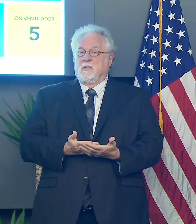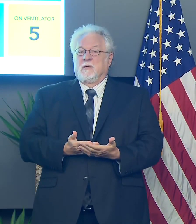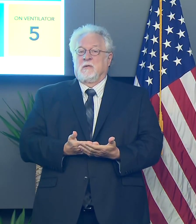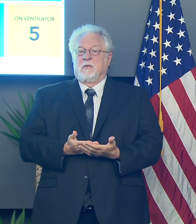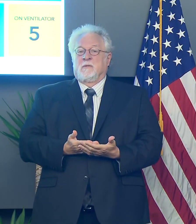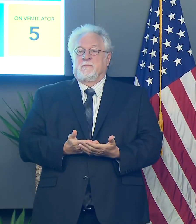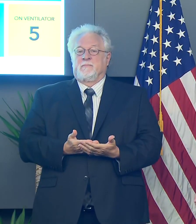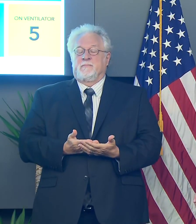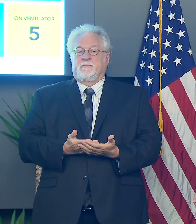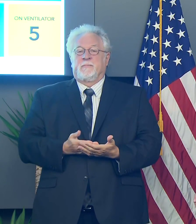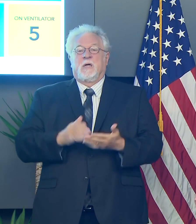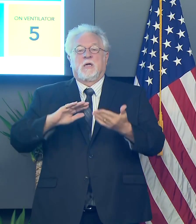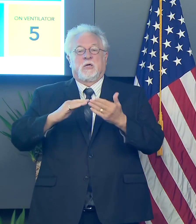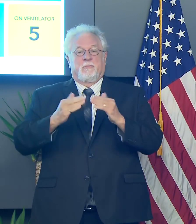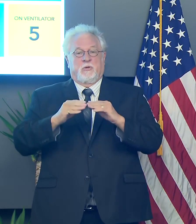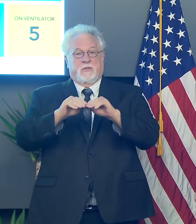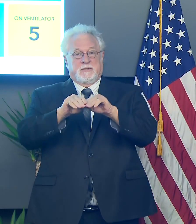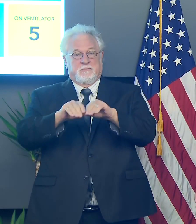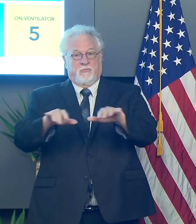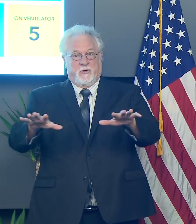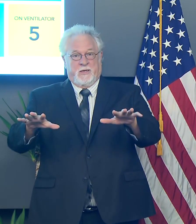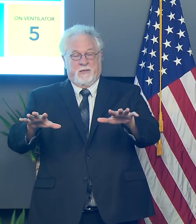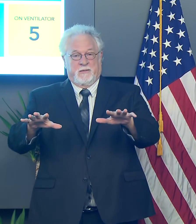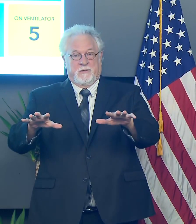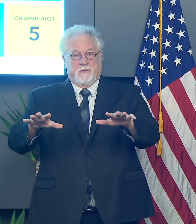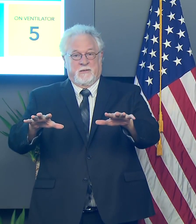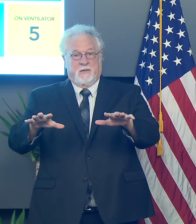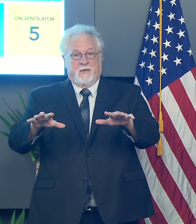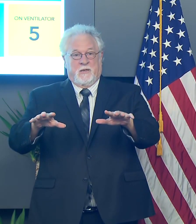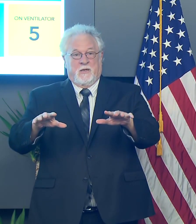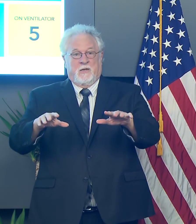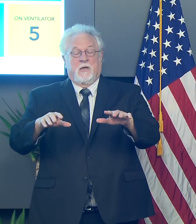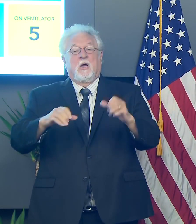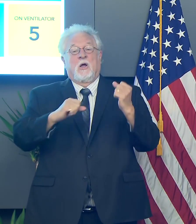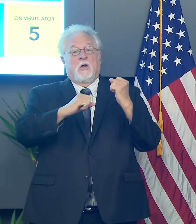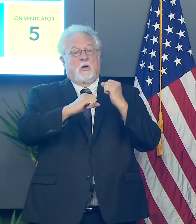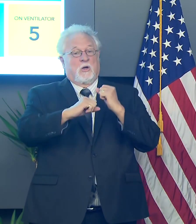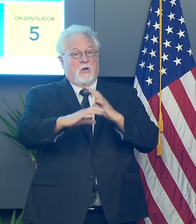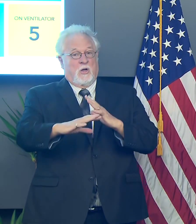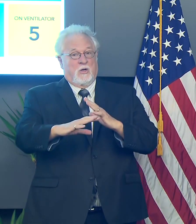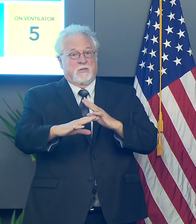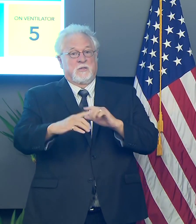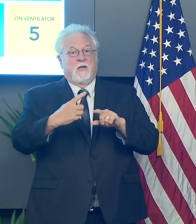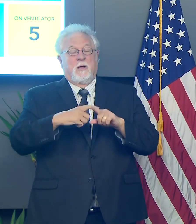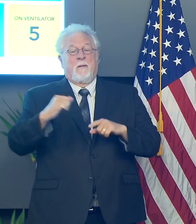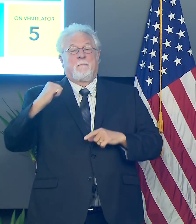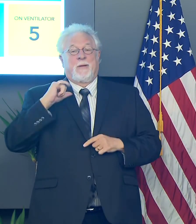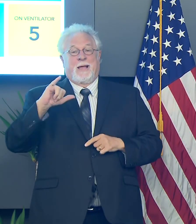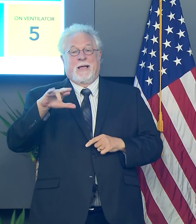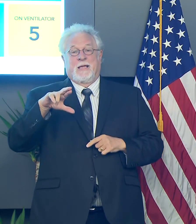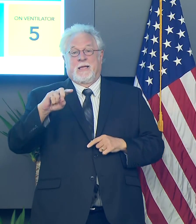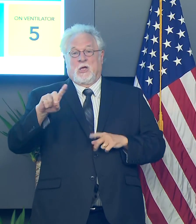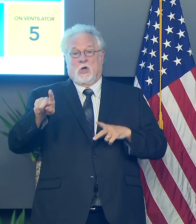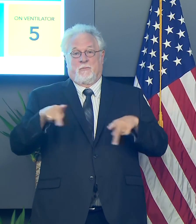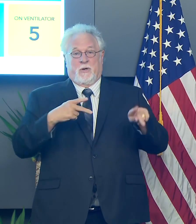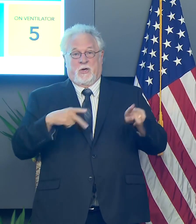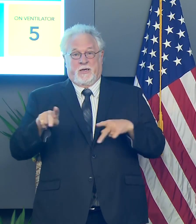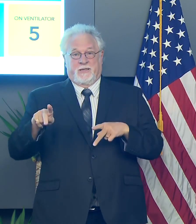that, that community transmission is being driven, uh, in large part by backyard parties,